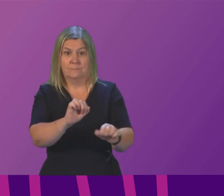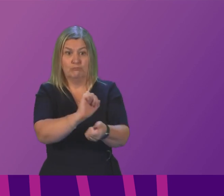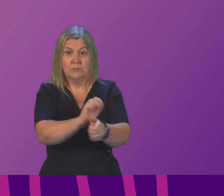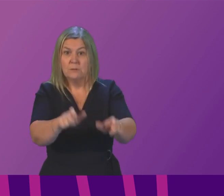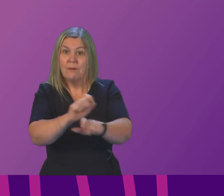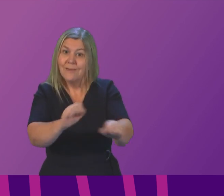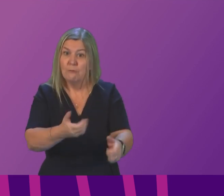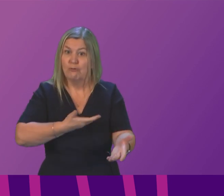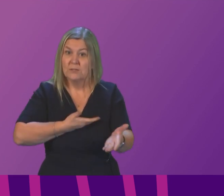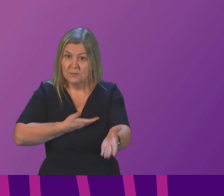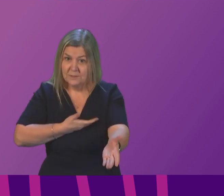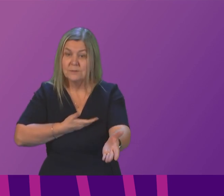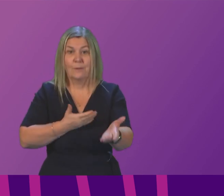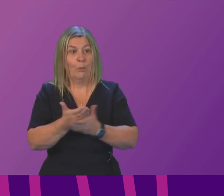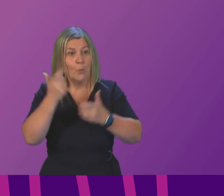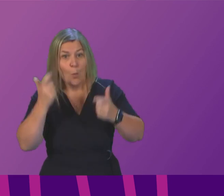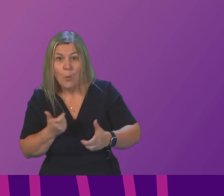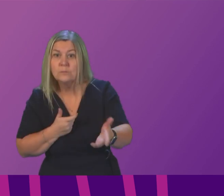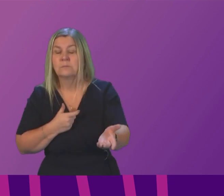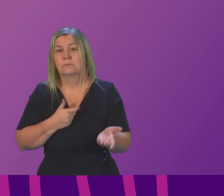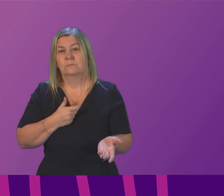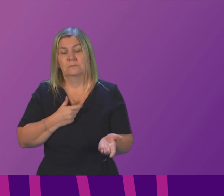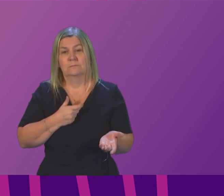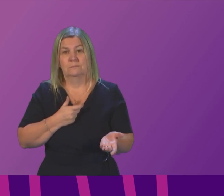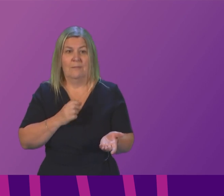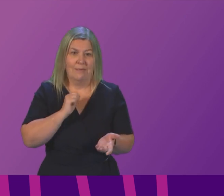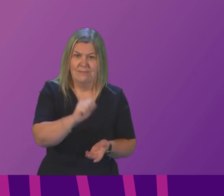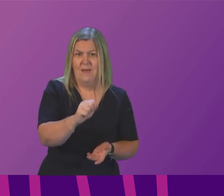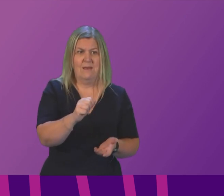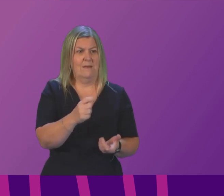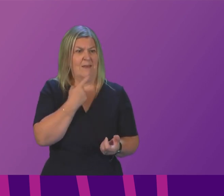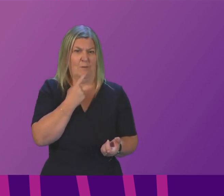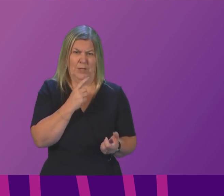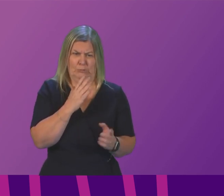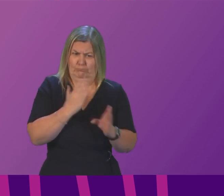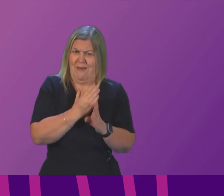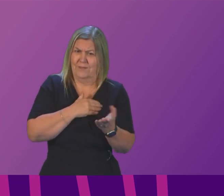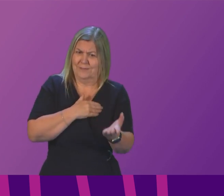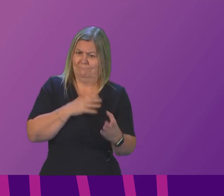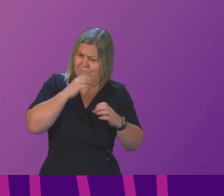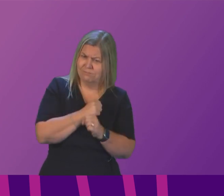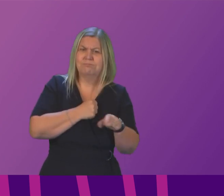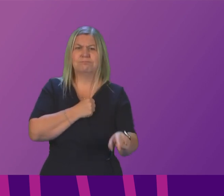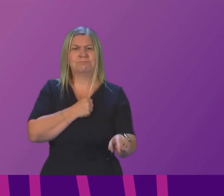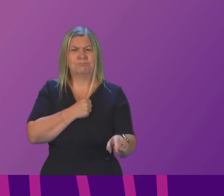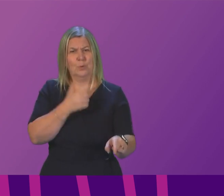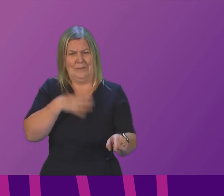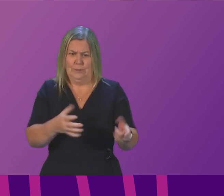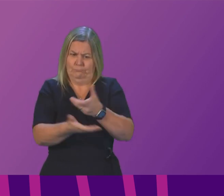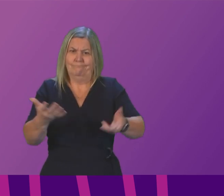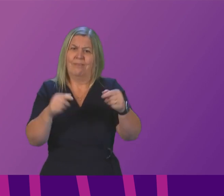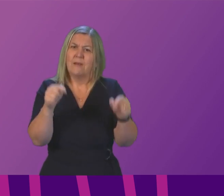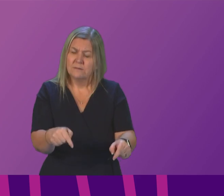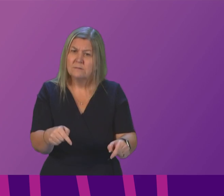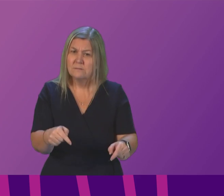determined through court judgments around the handling of their correspondence that is a fundamental consideration so they